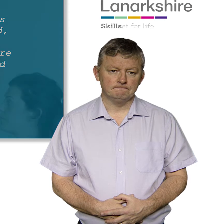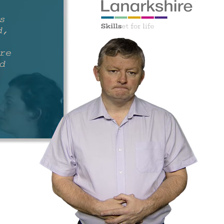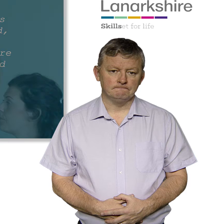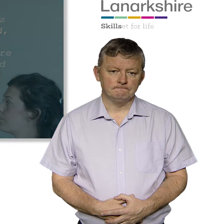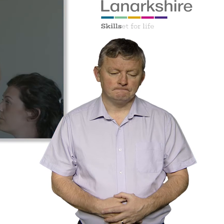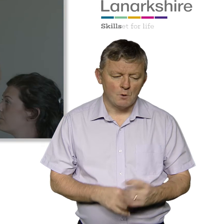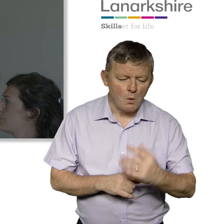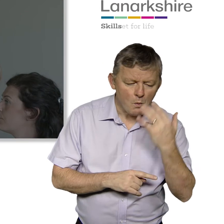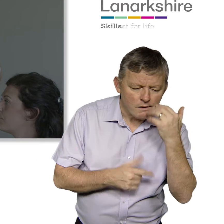Our actions